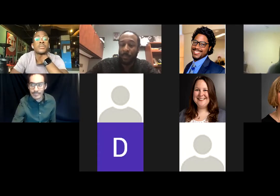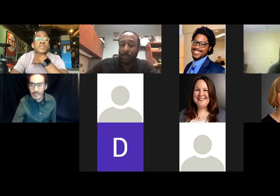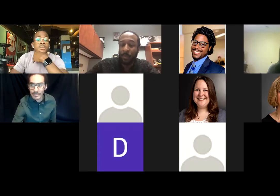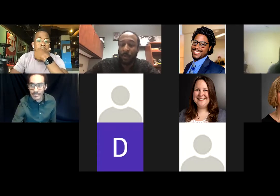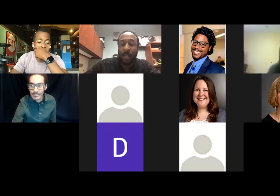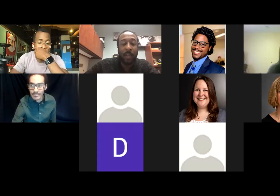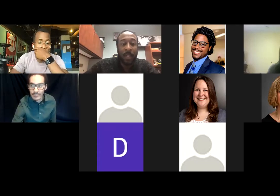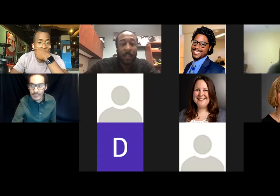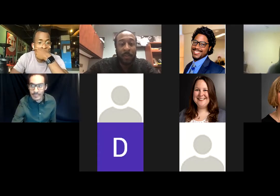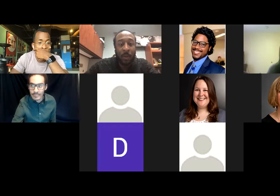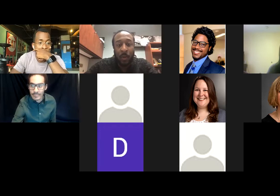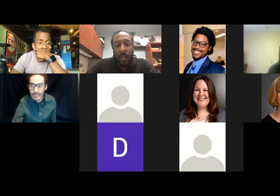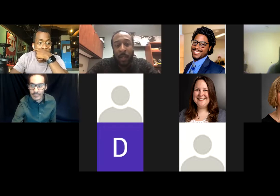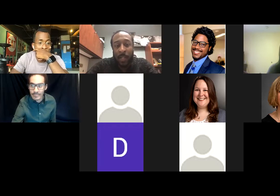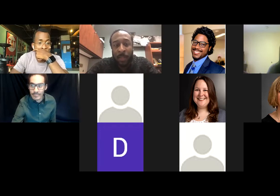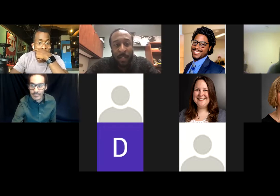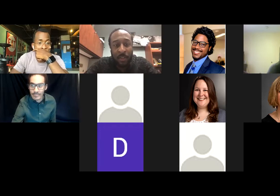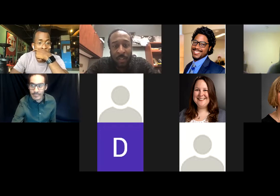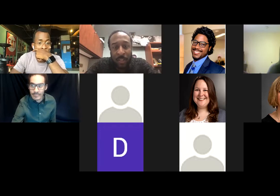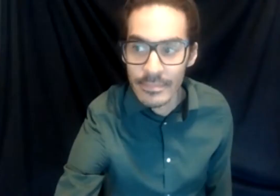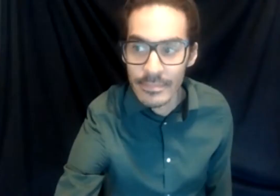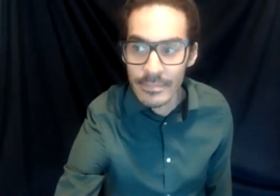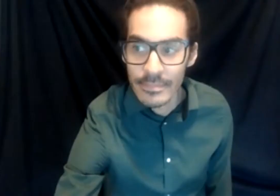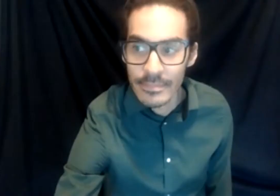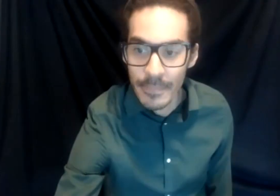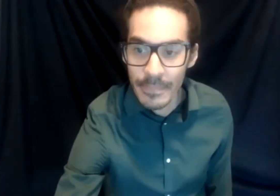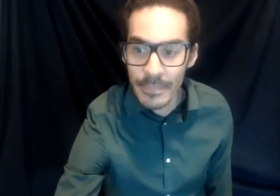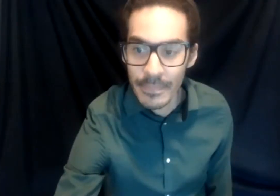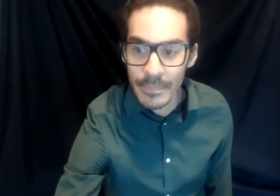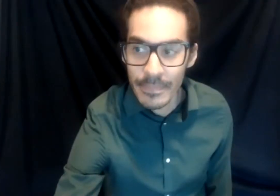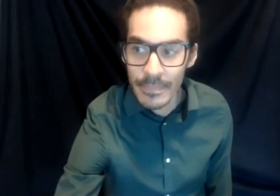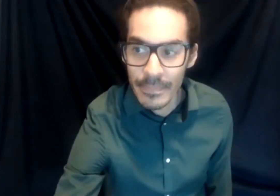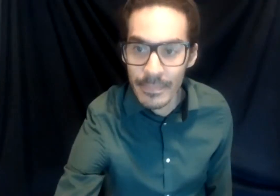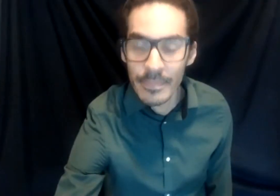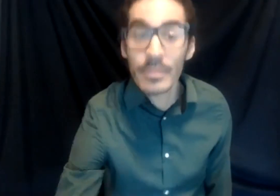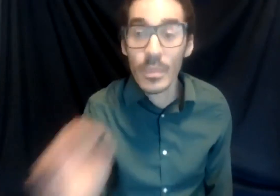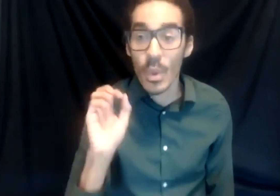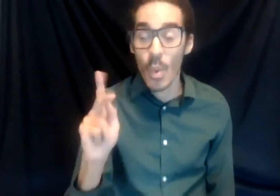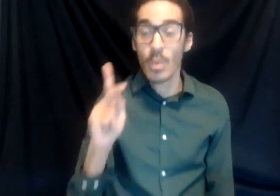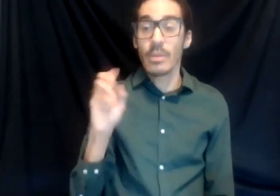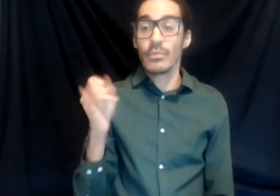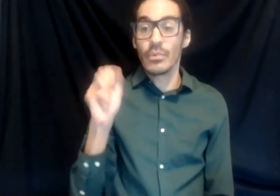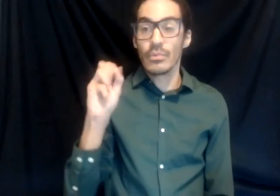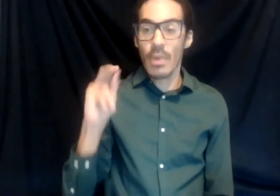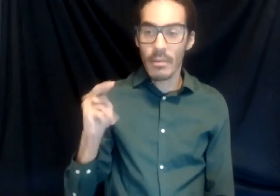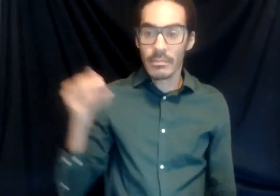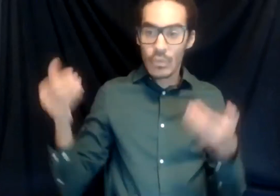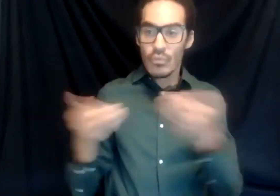All right. So I'm going to ask Jason if Jason would introduce himself, and then we'll have the guest